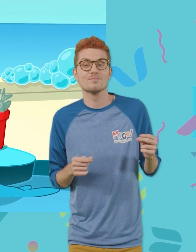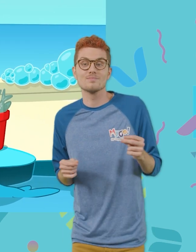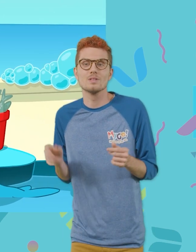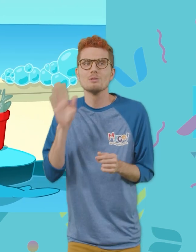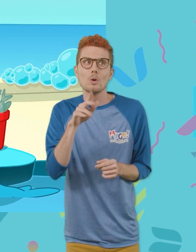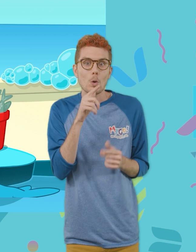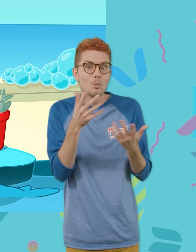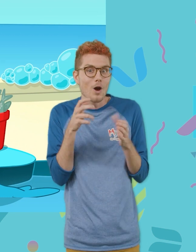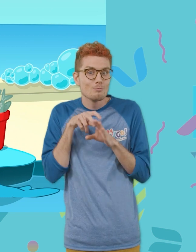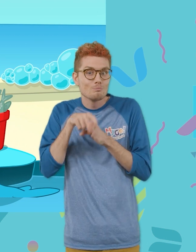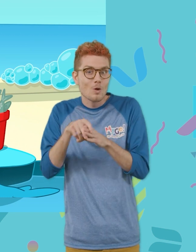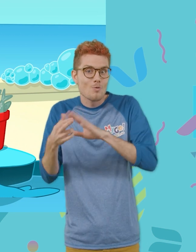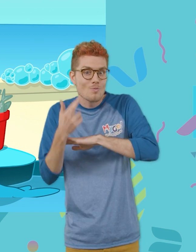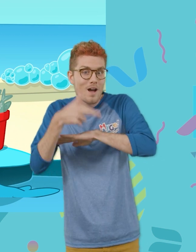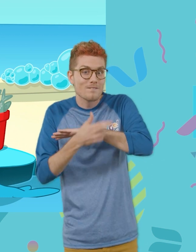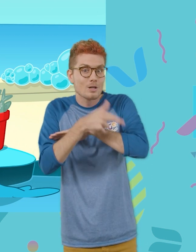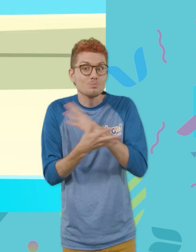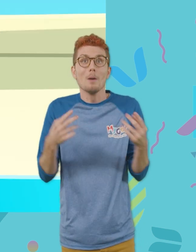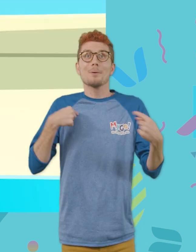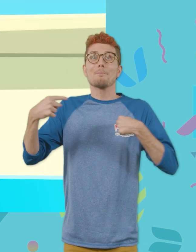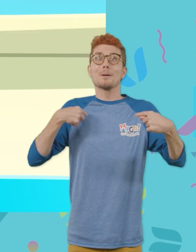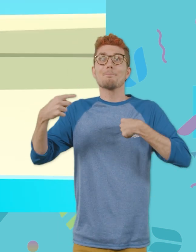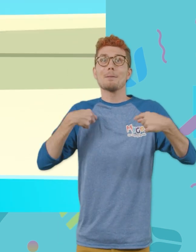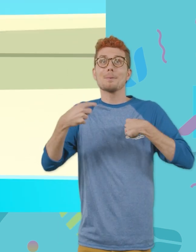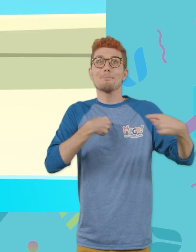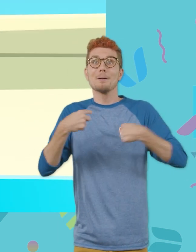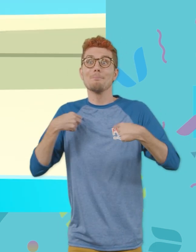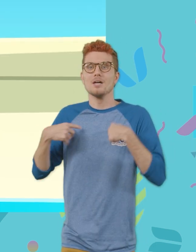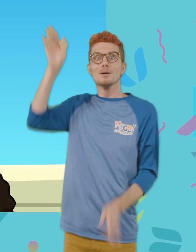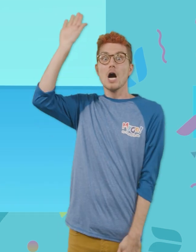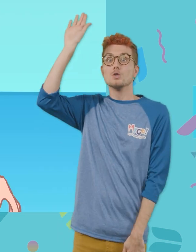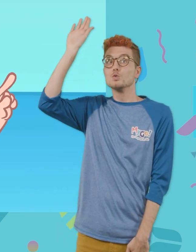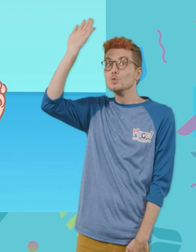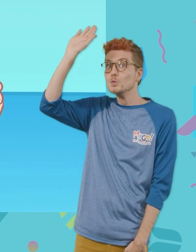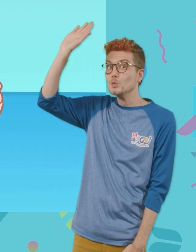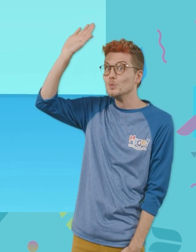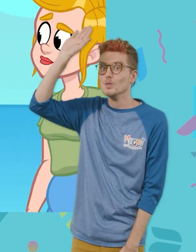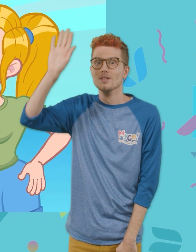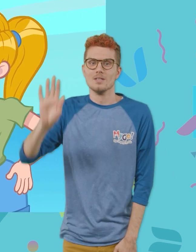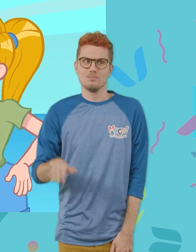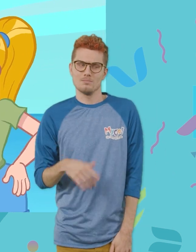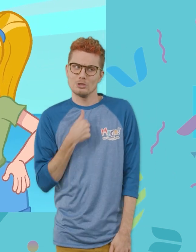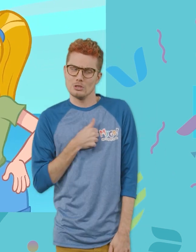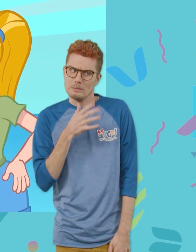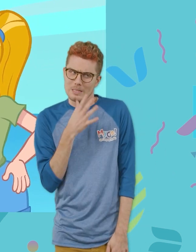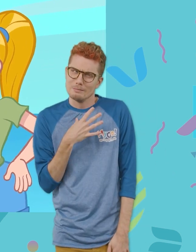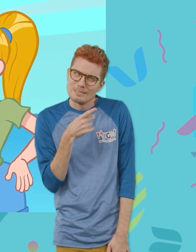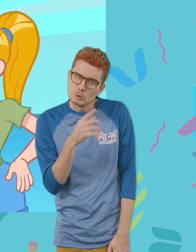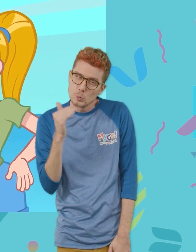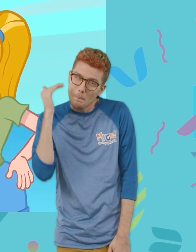Who wants to ride the dolphin? Me! Me! Me! Me! Me! Me! I do! I'm sorry, Miss, but you are